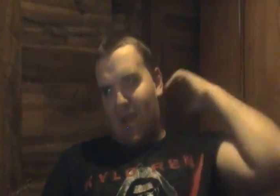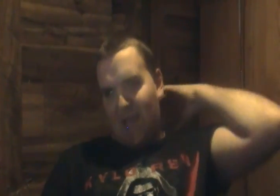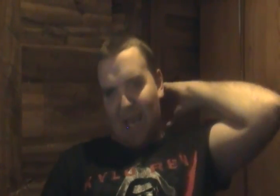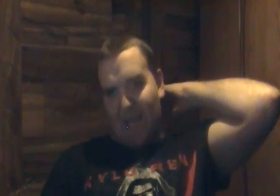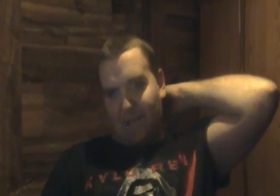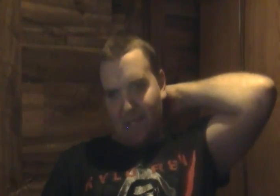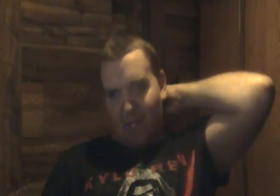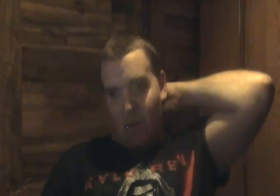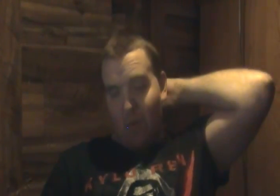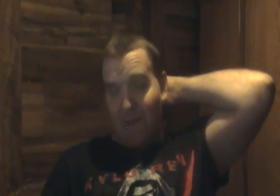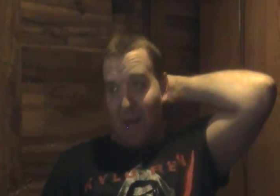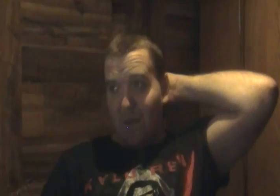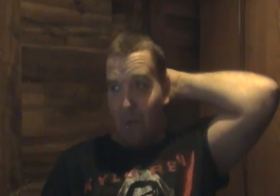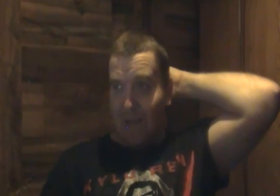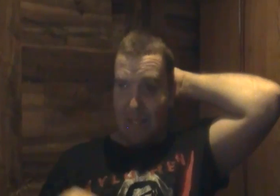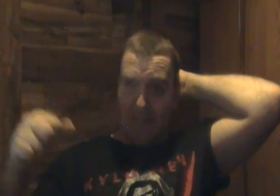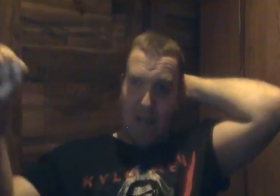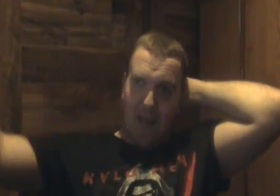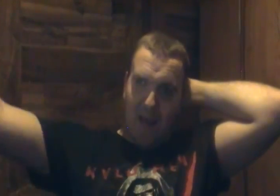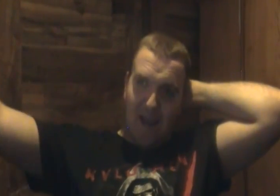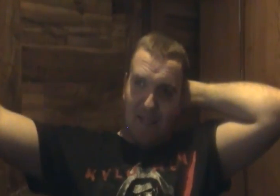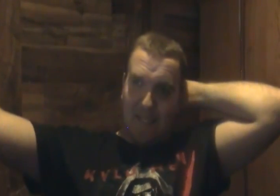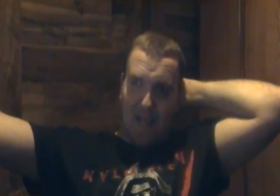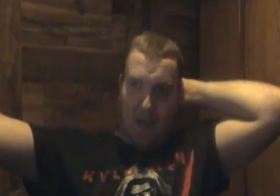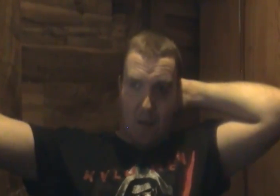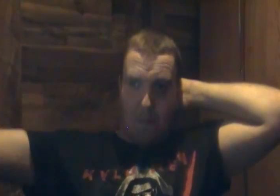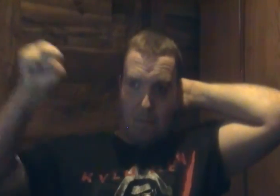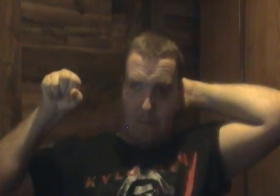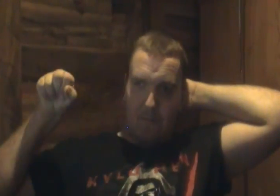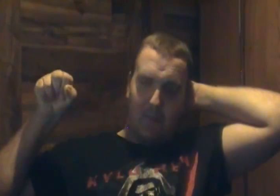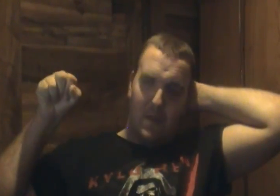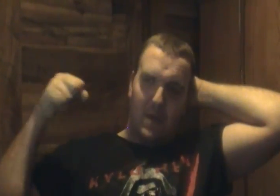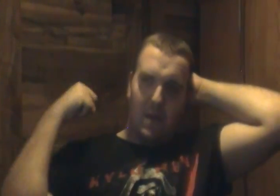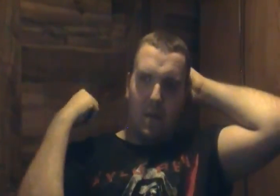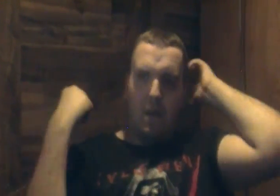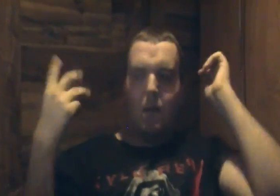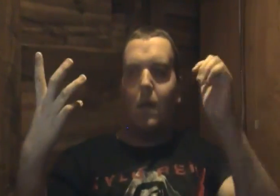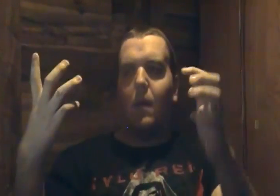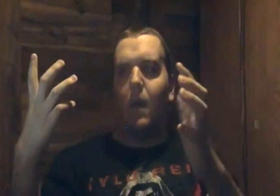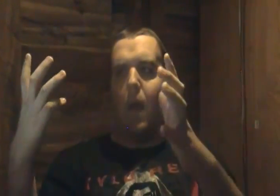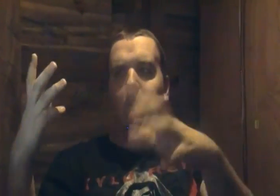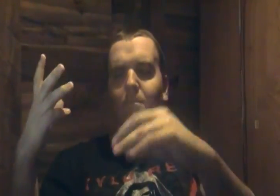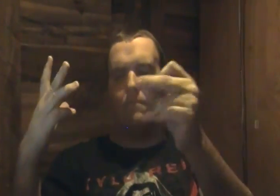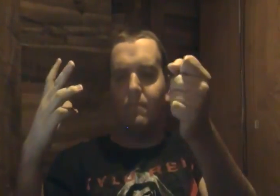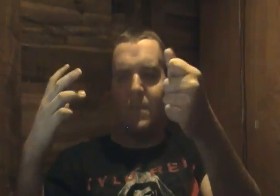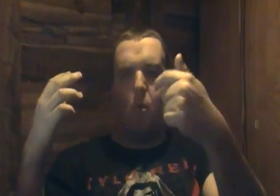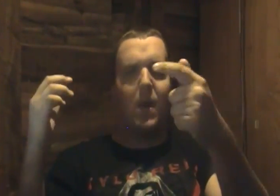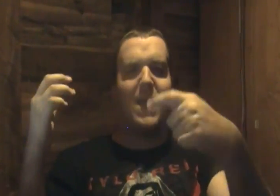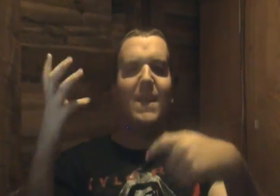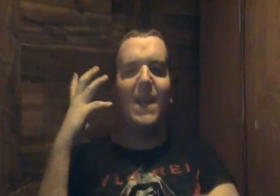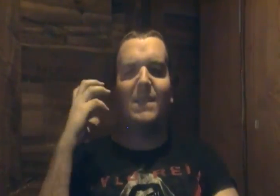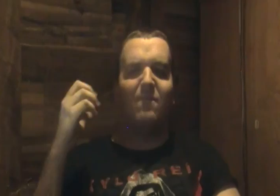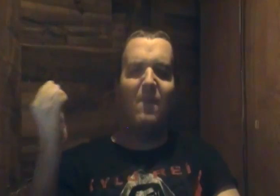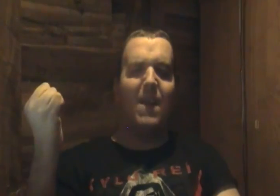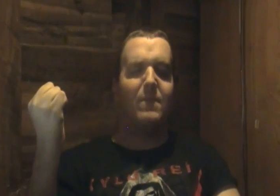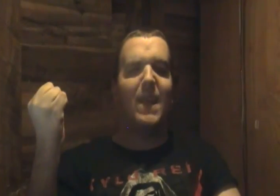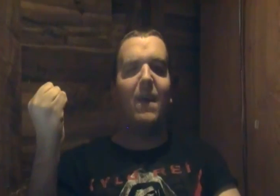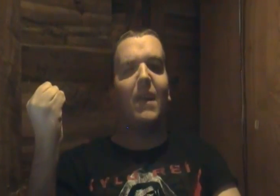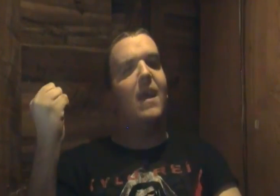and so what they do is he just um um um noah he takes the fake medallion